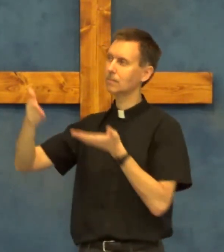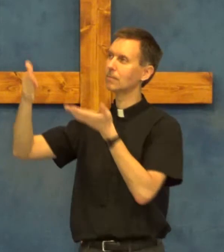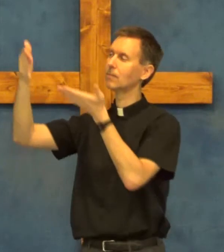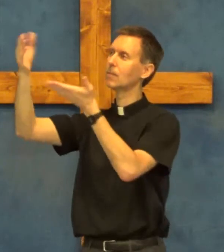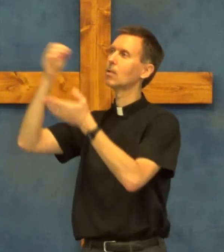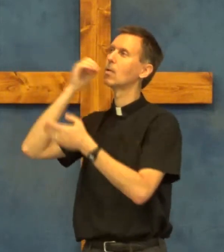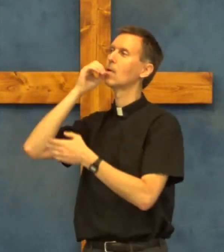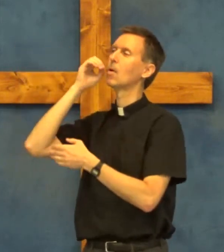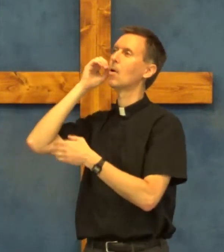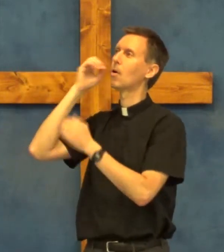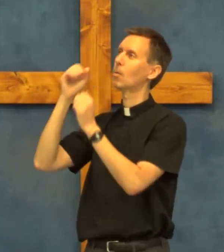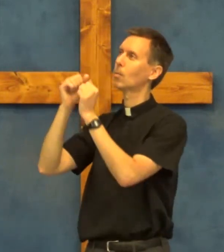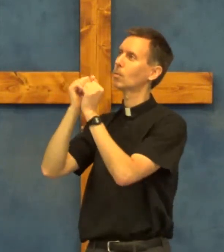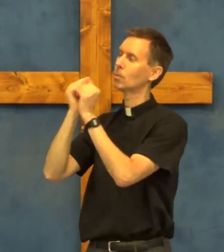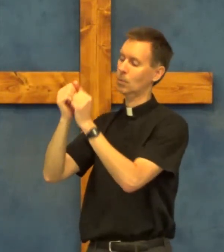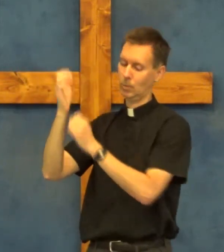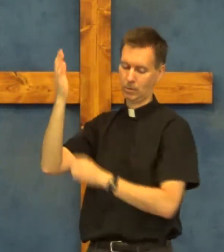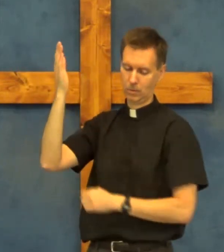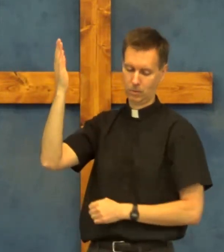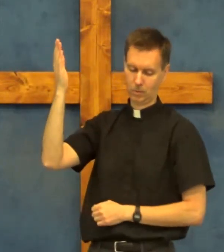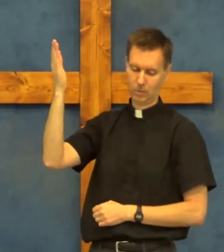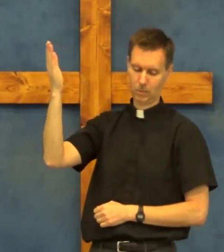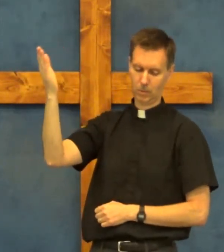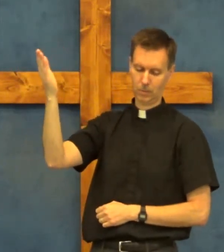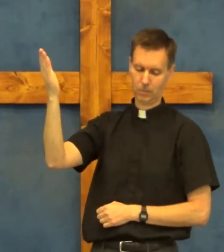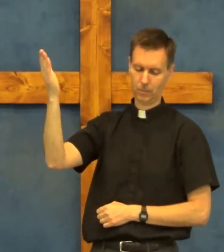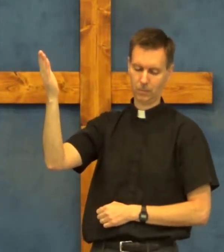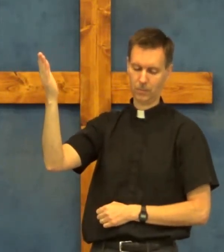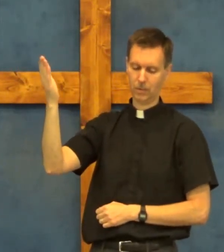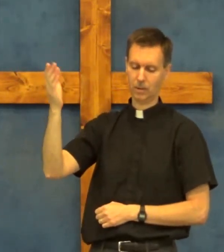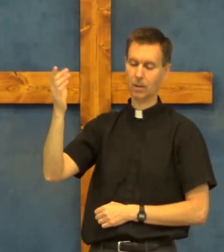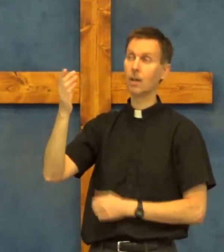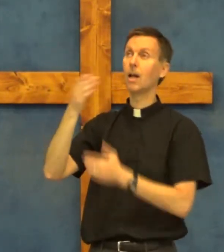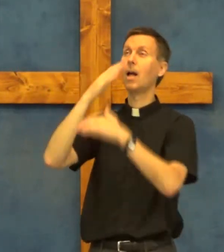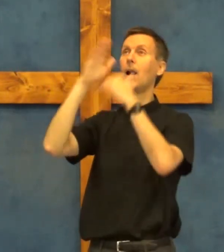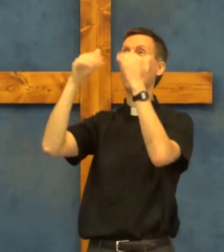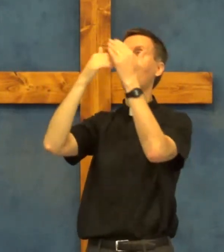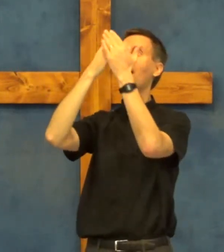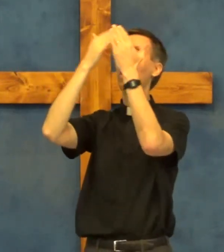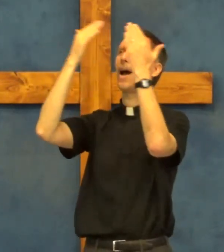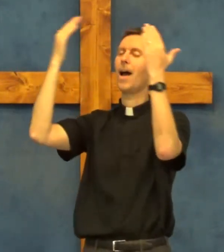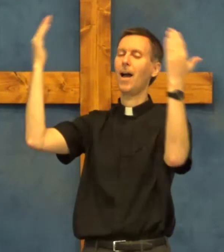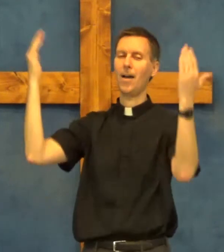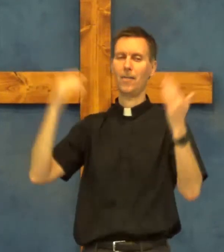home to you your riches too